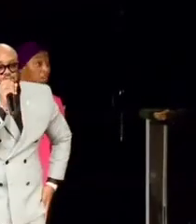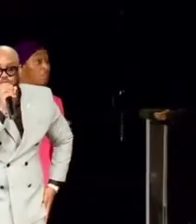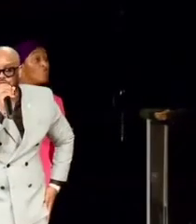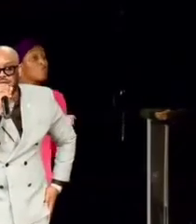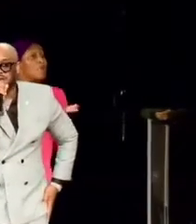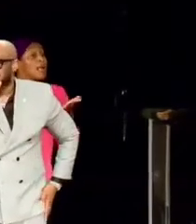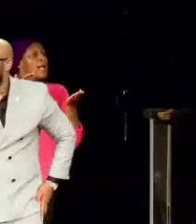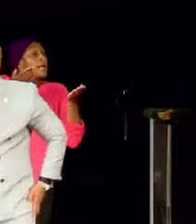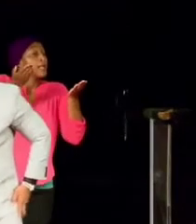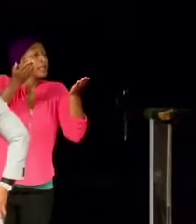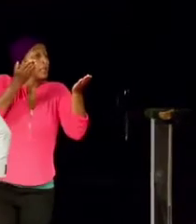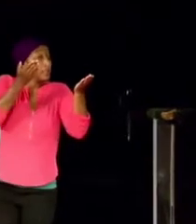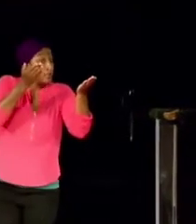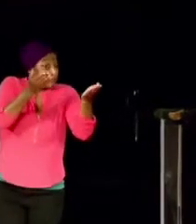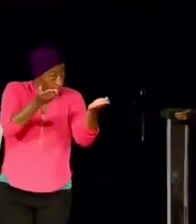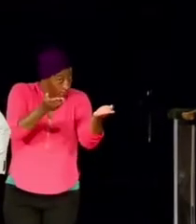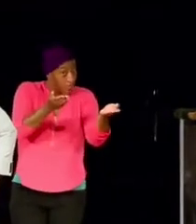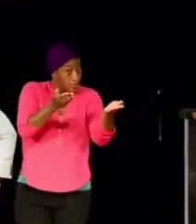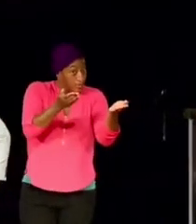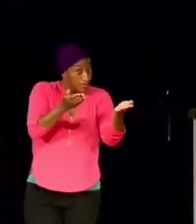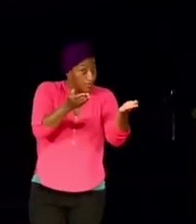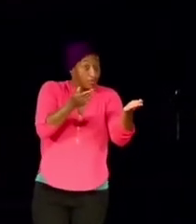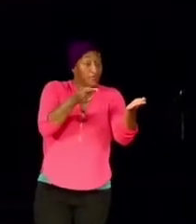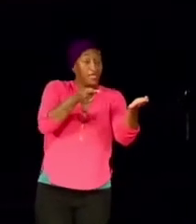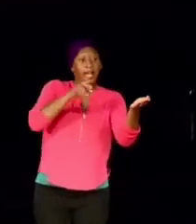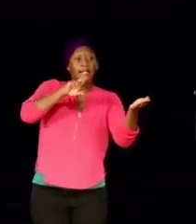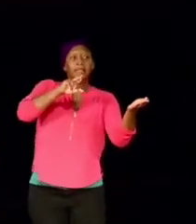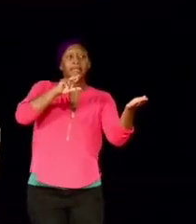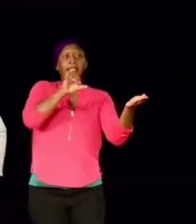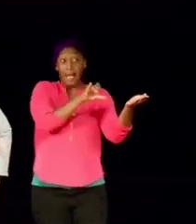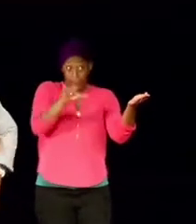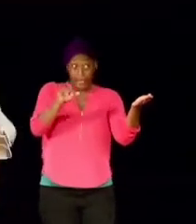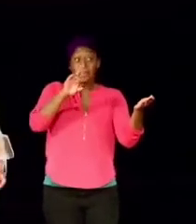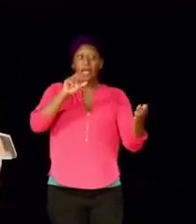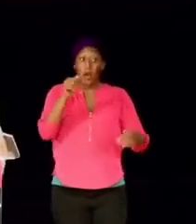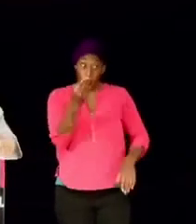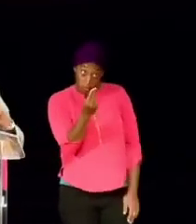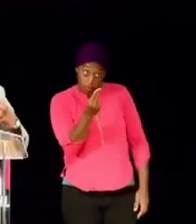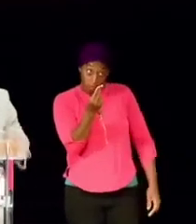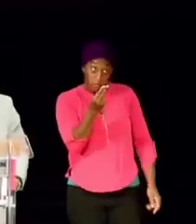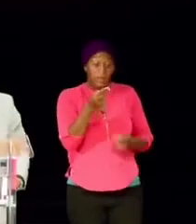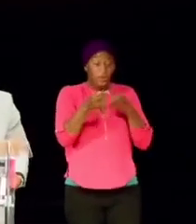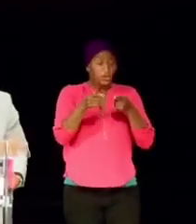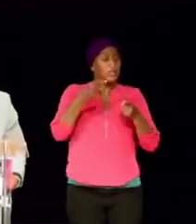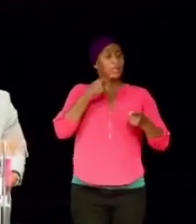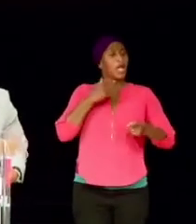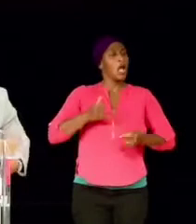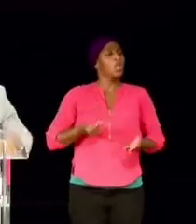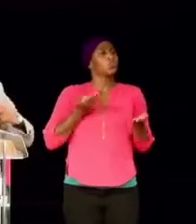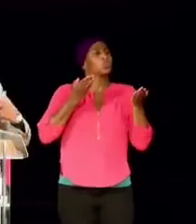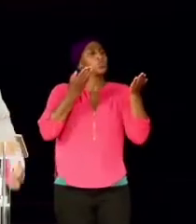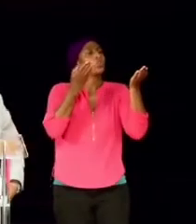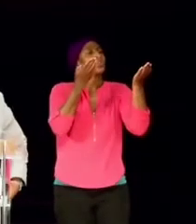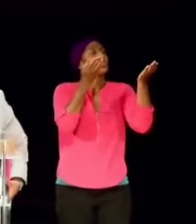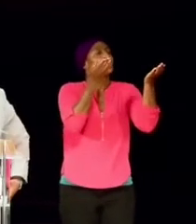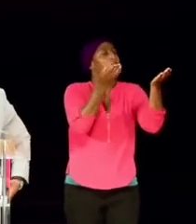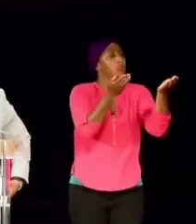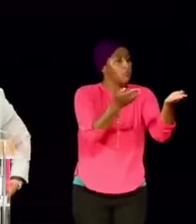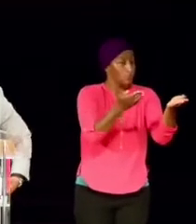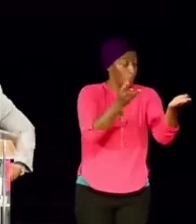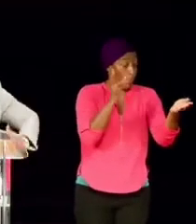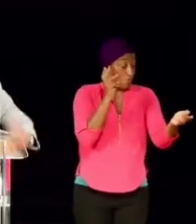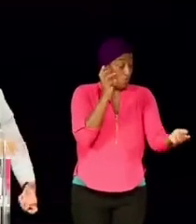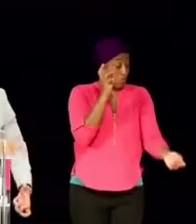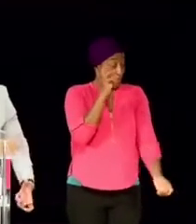suggestion that Sarah made. Sarah's suggestion was wild,